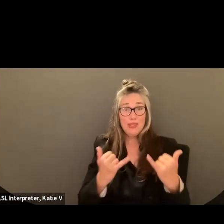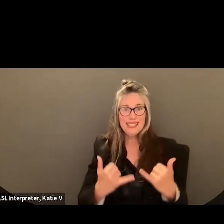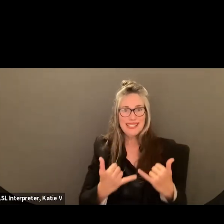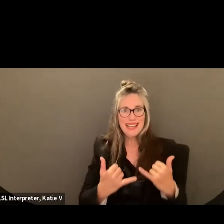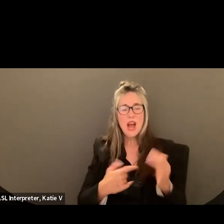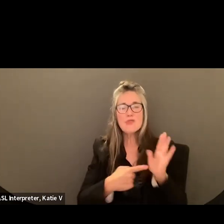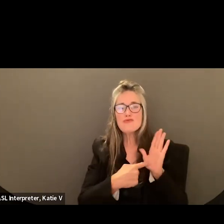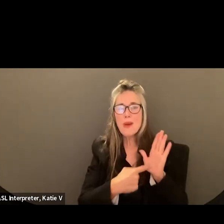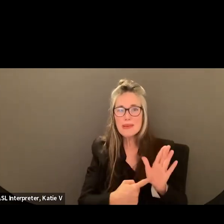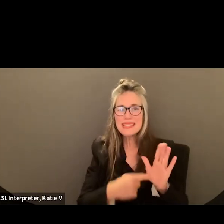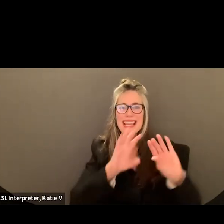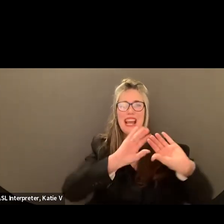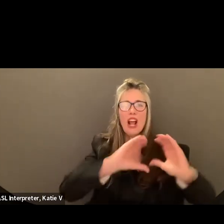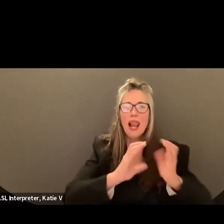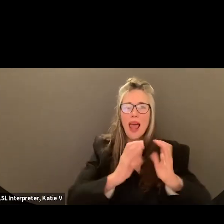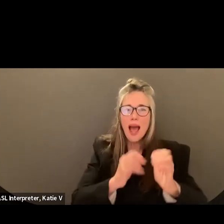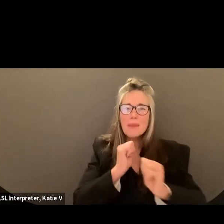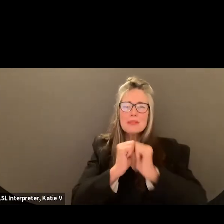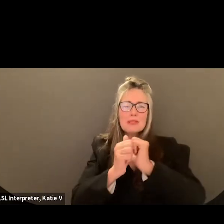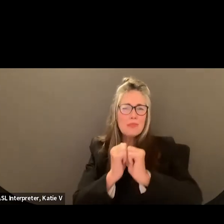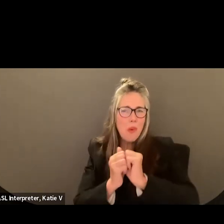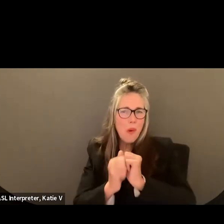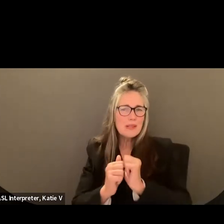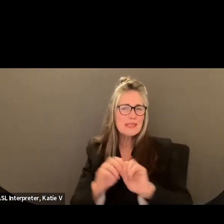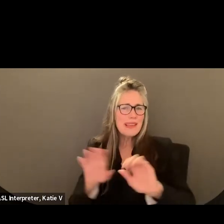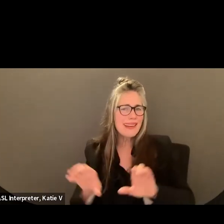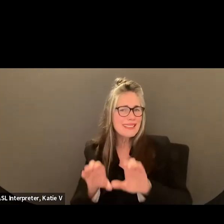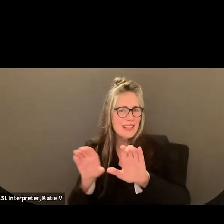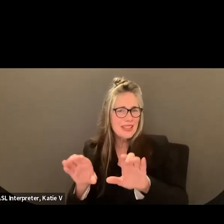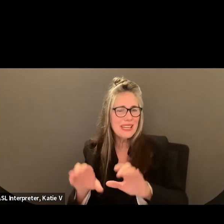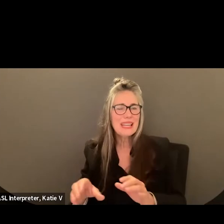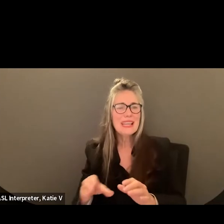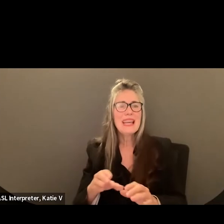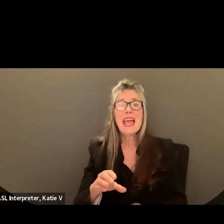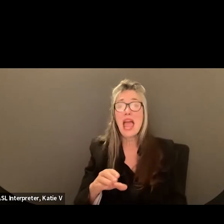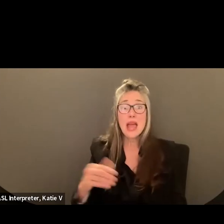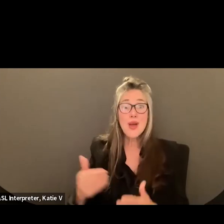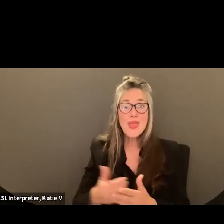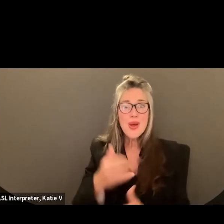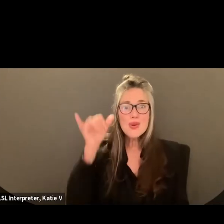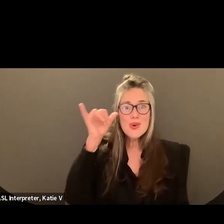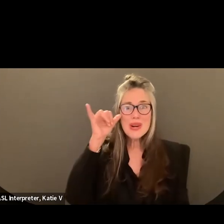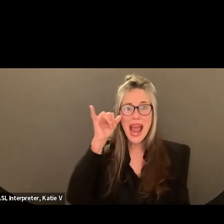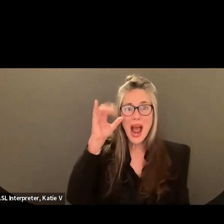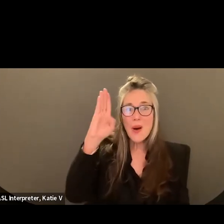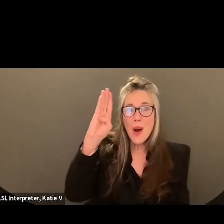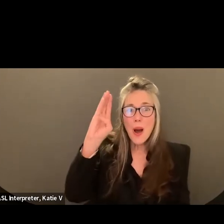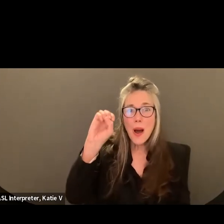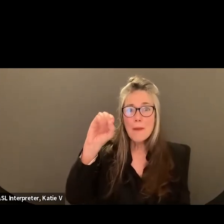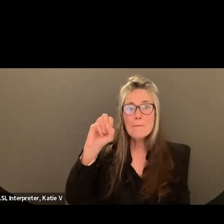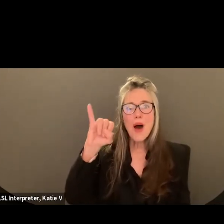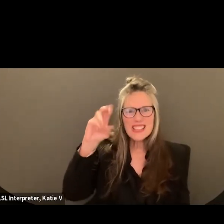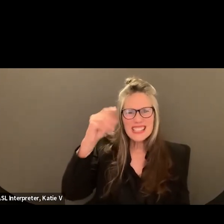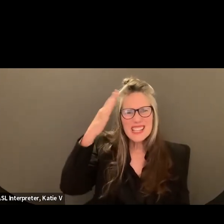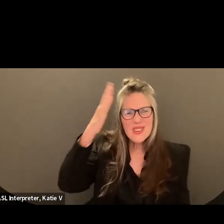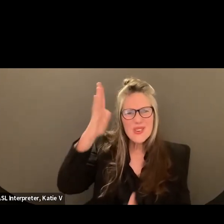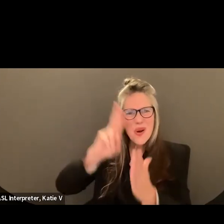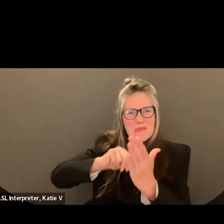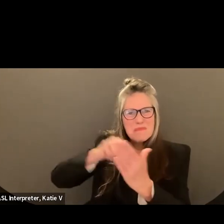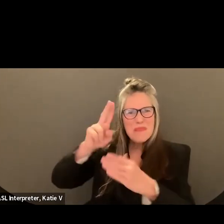represented their clubs and their sports. And the new Bossy the Cow was revealed. So it was very exciting.